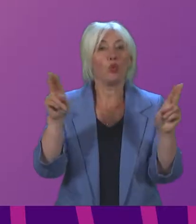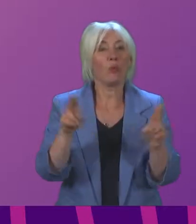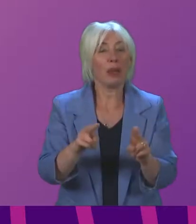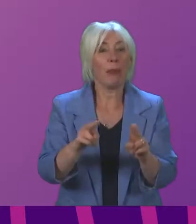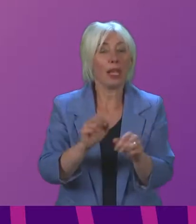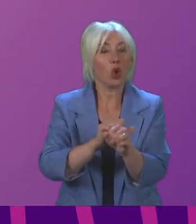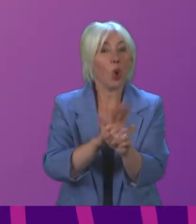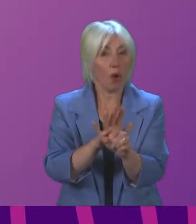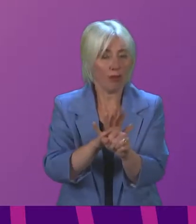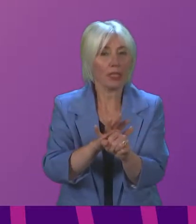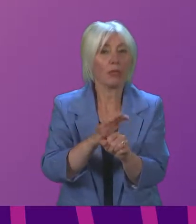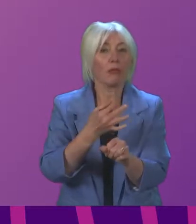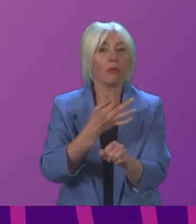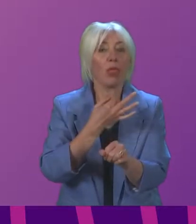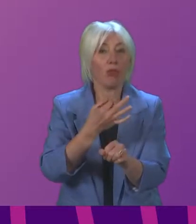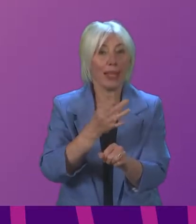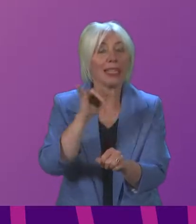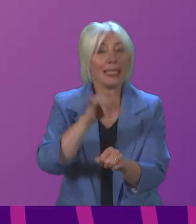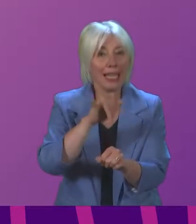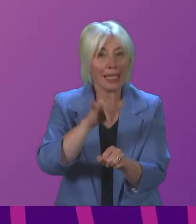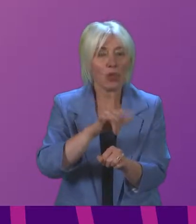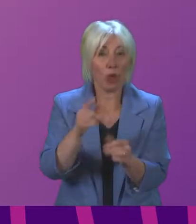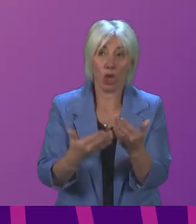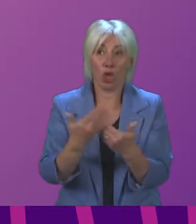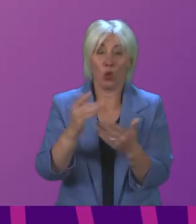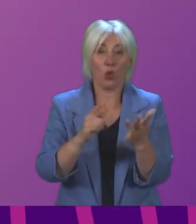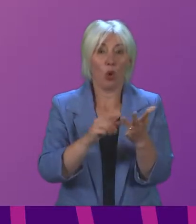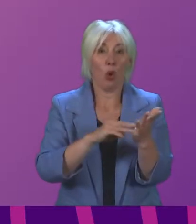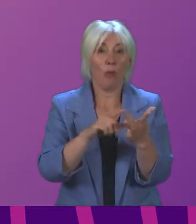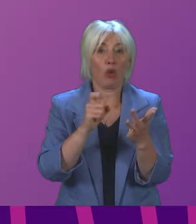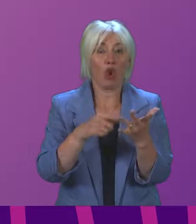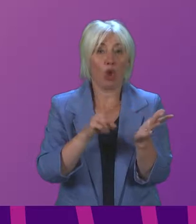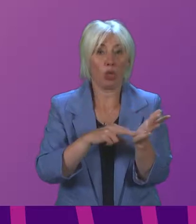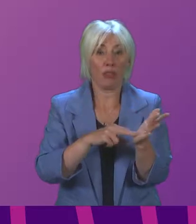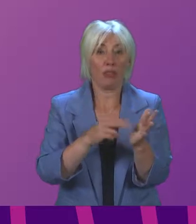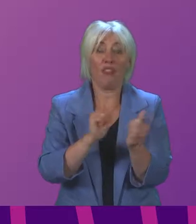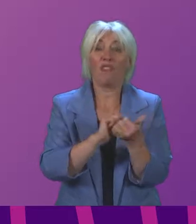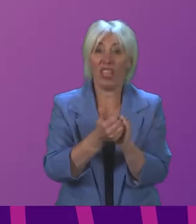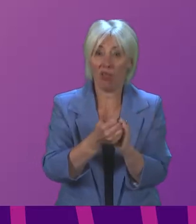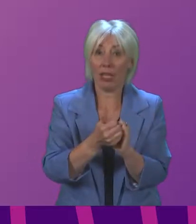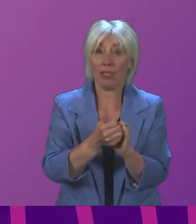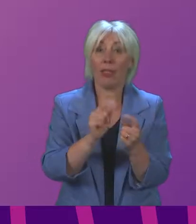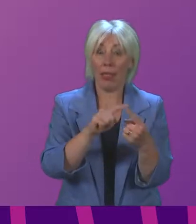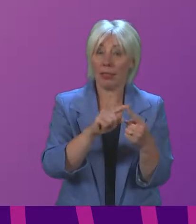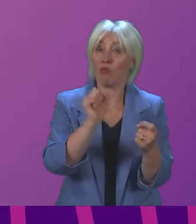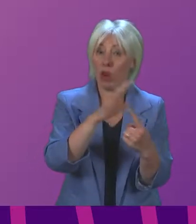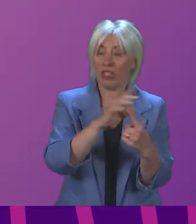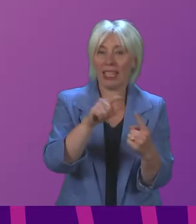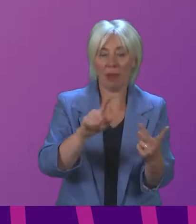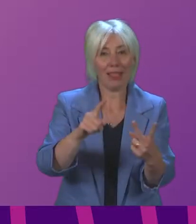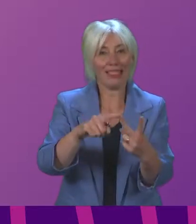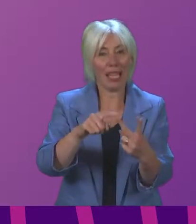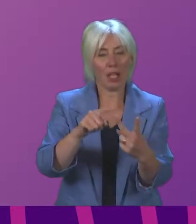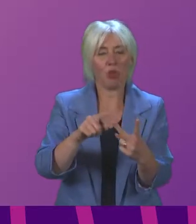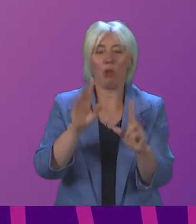threat absolutely has to be the priority, especially with the dangerous new Omicron variant, the second priority must be about developing our ability